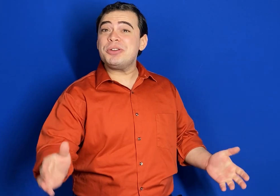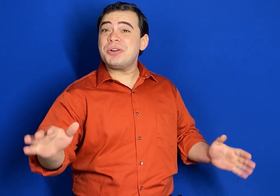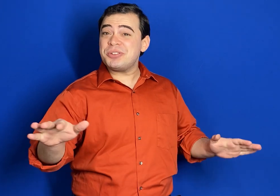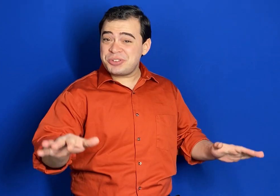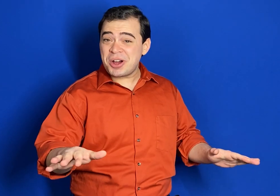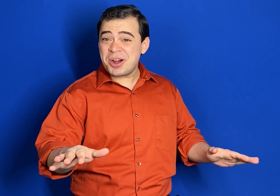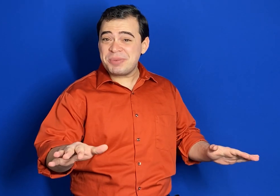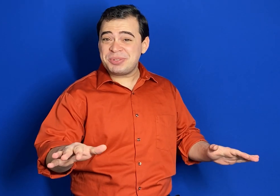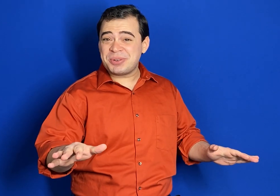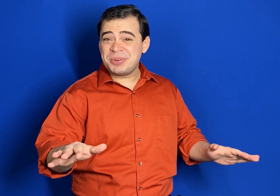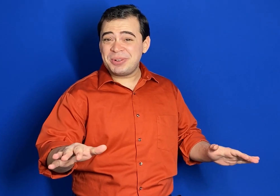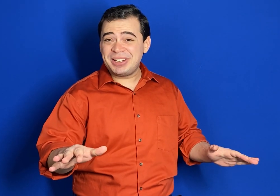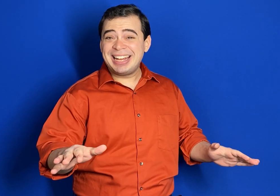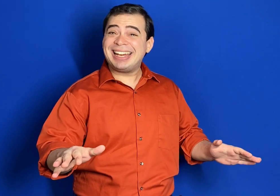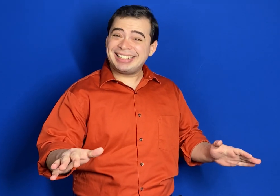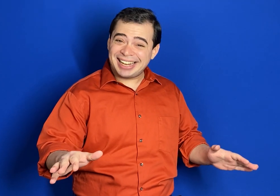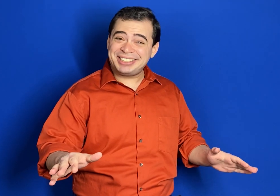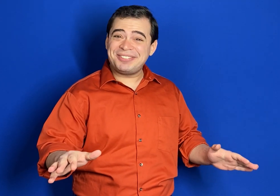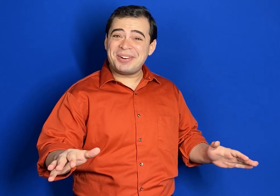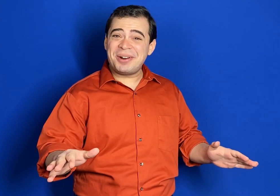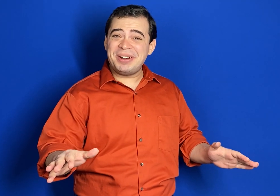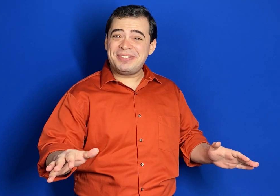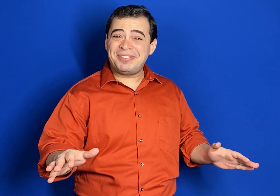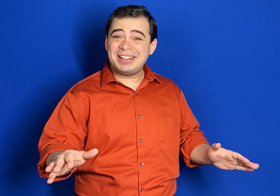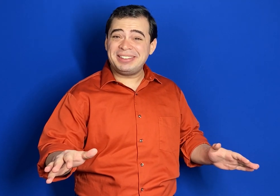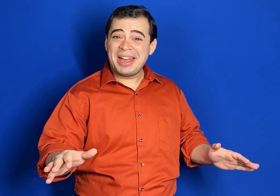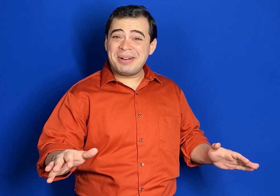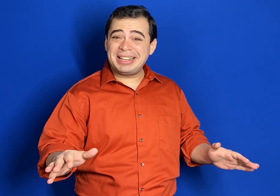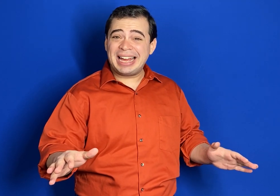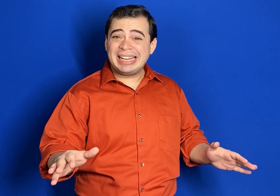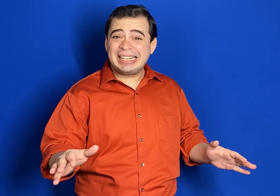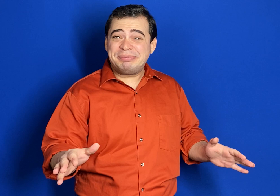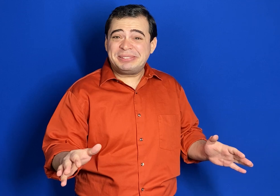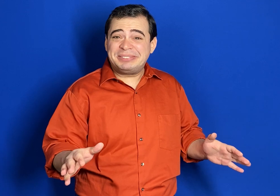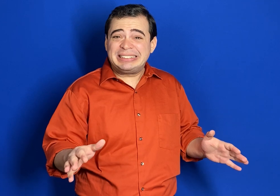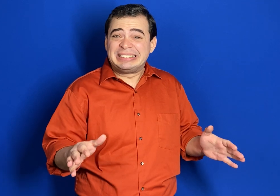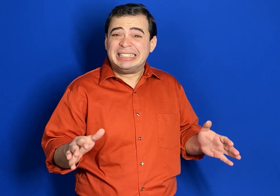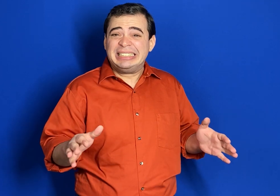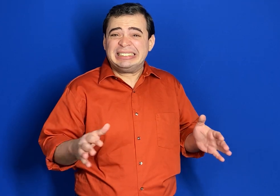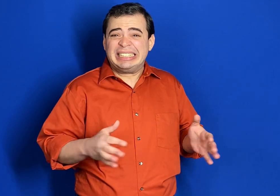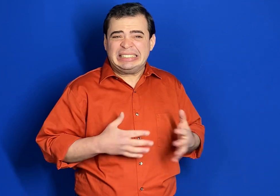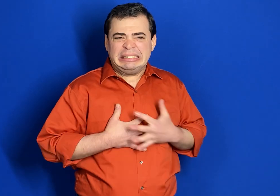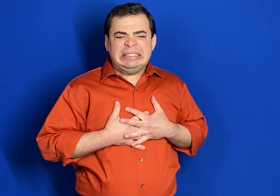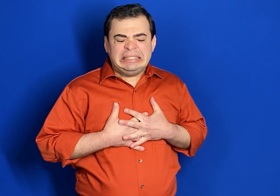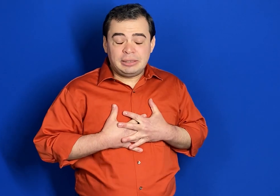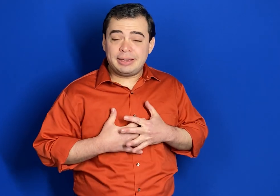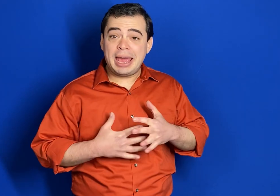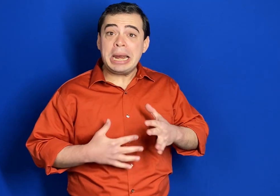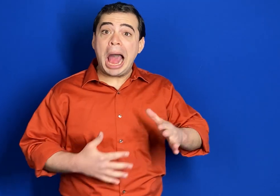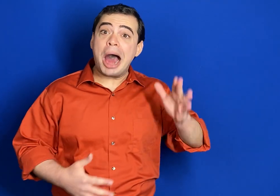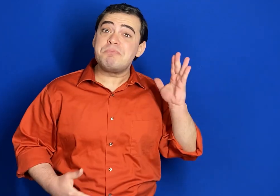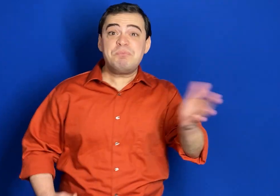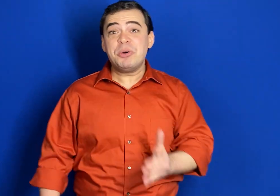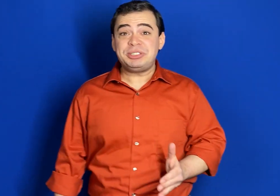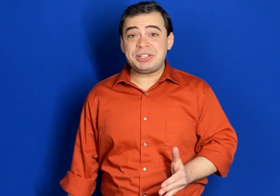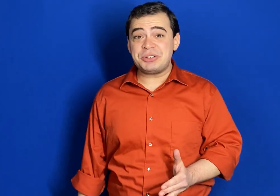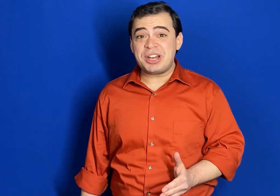your charm school and ask for a refund while I hyperventilate get a booster shot